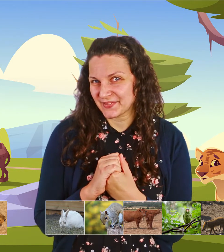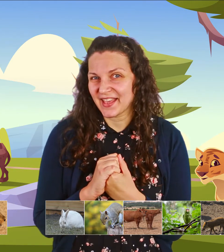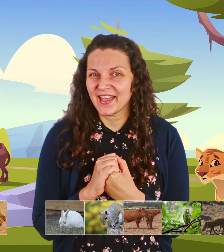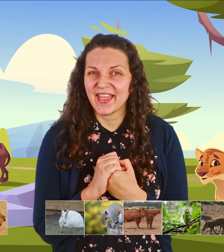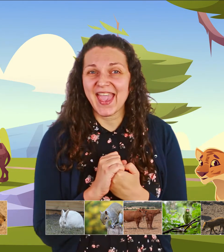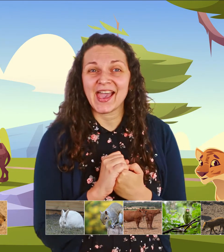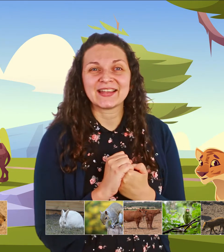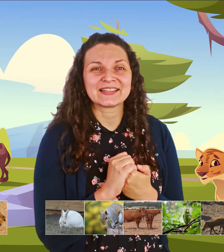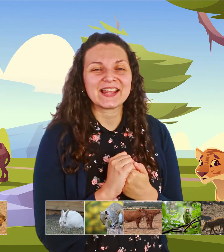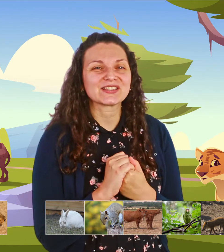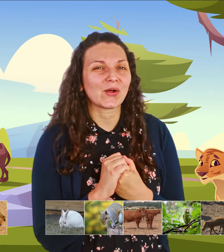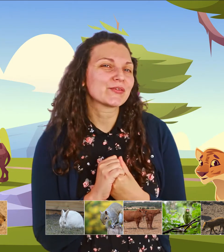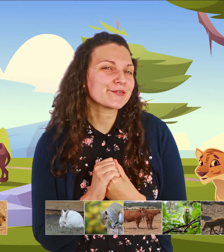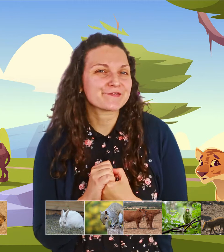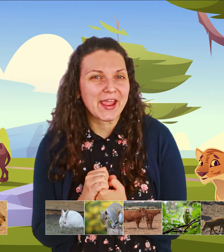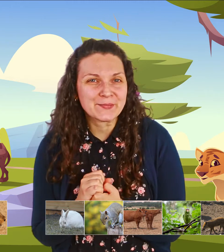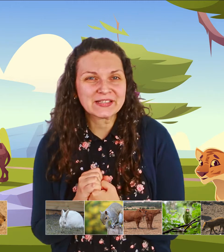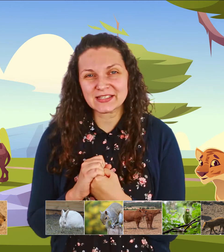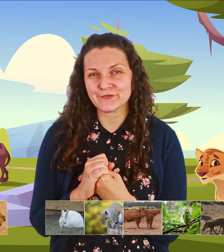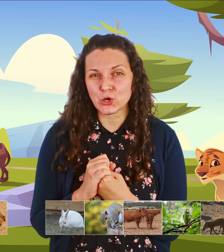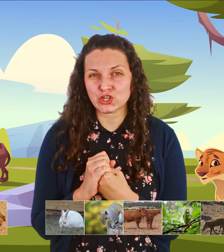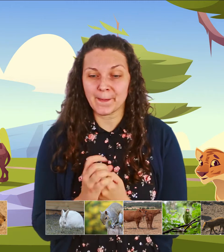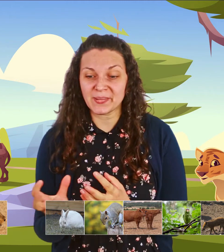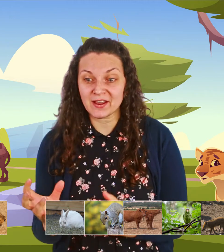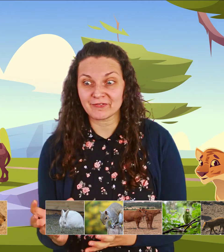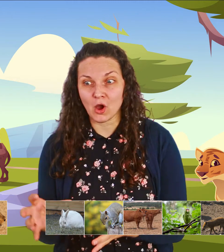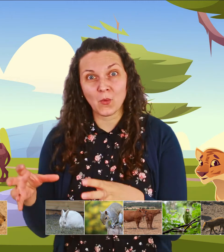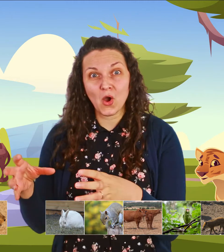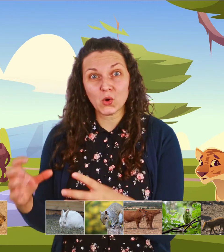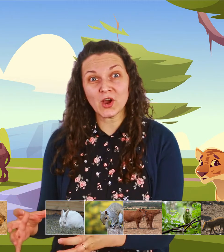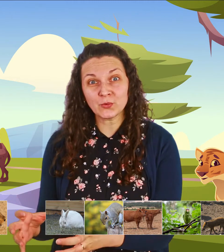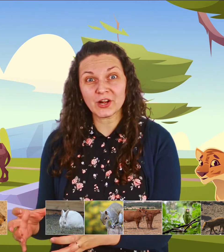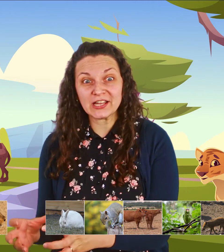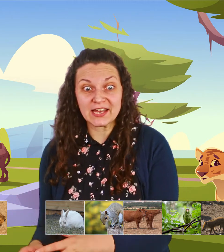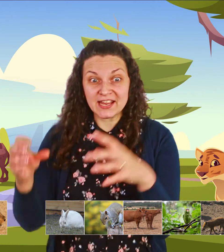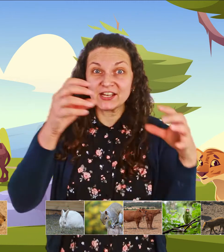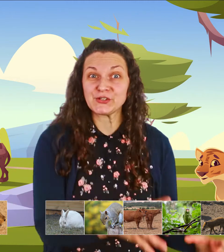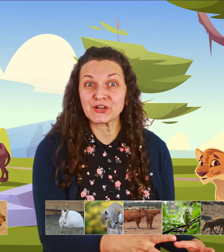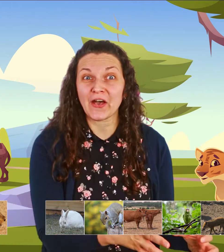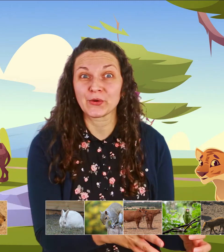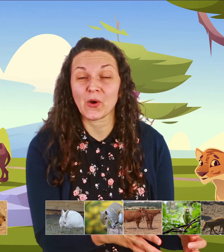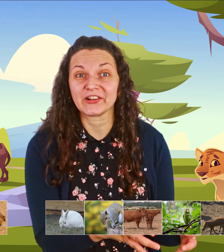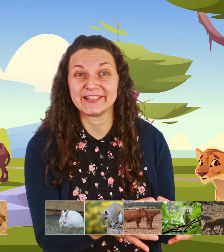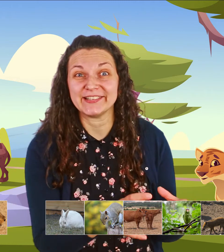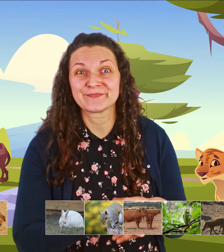and it's also famous for jumping from one water lily to another water lily